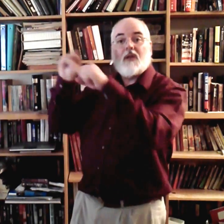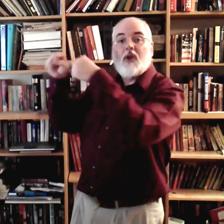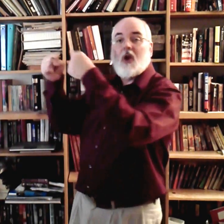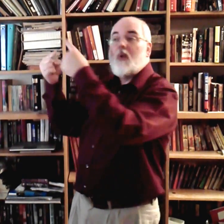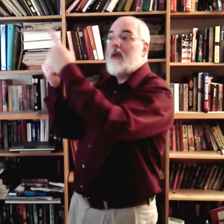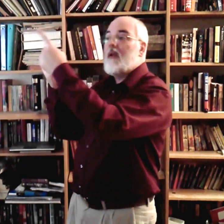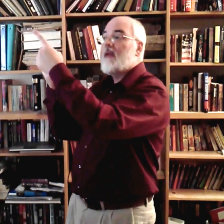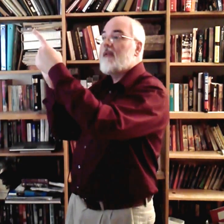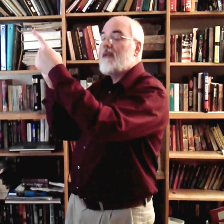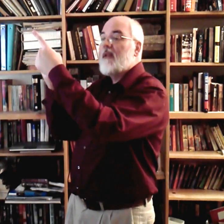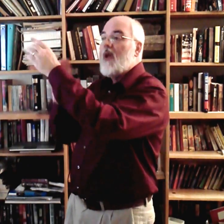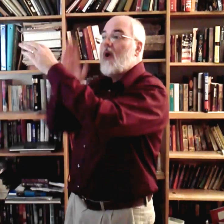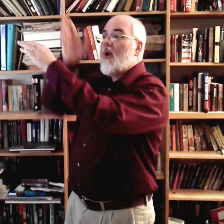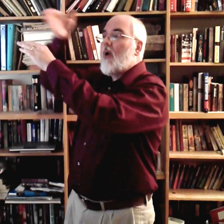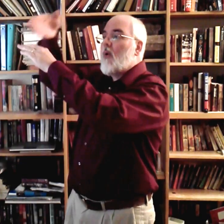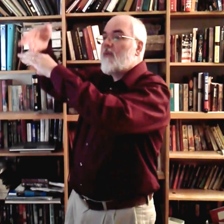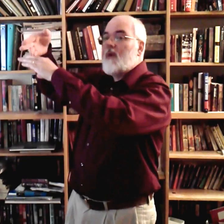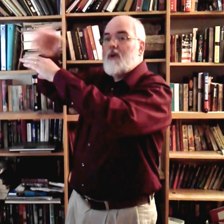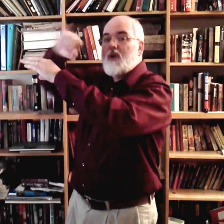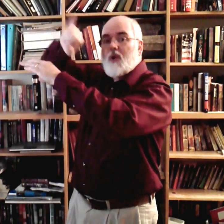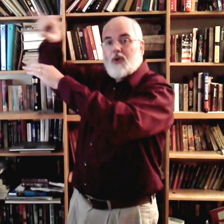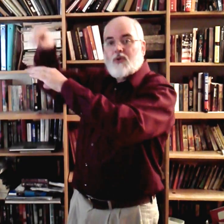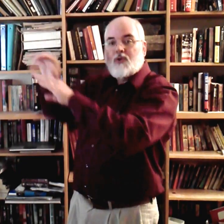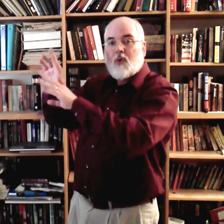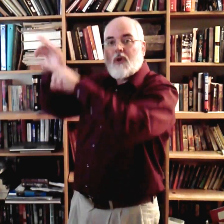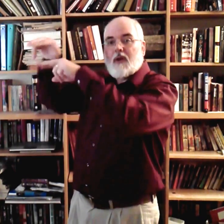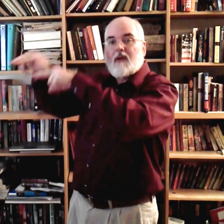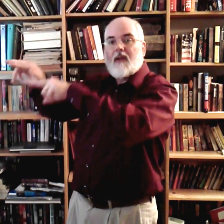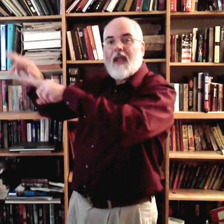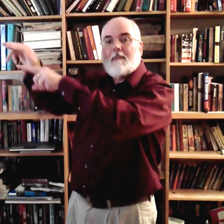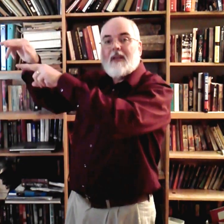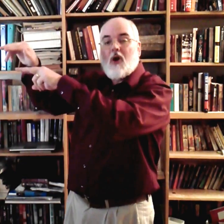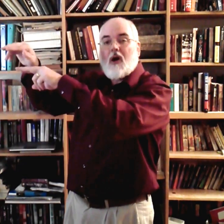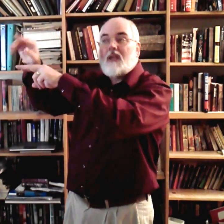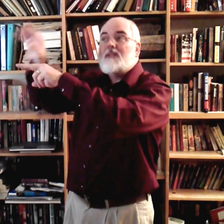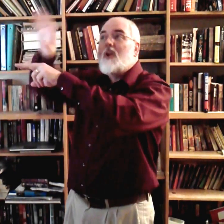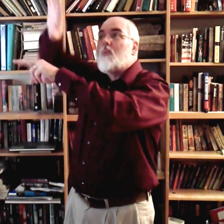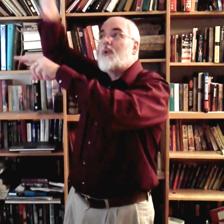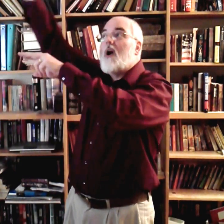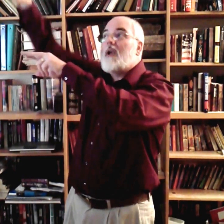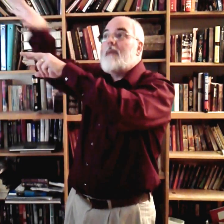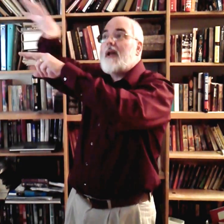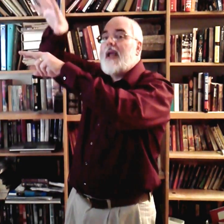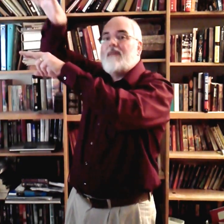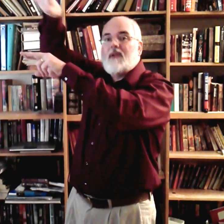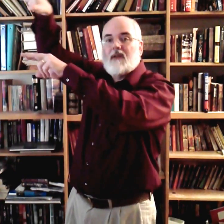going over Jordan. And because we're talking about heaven,